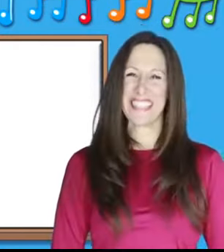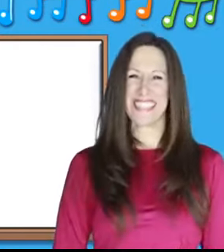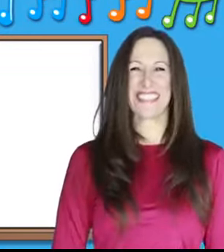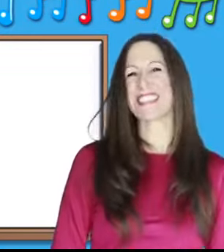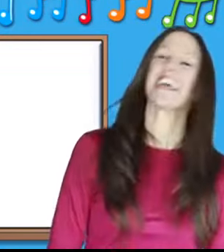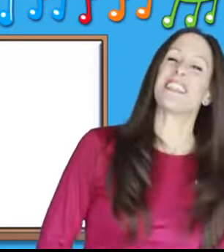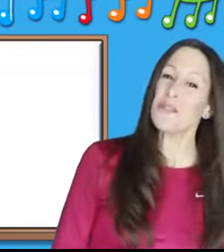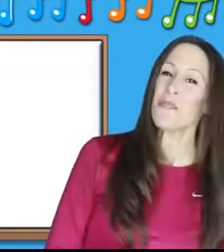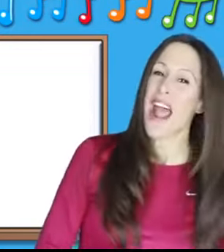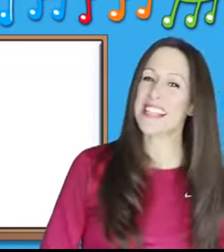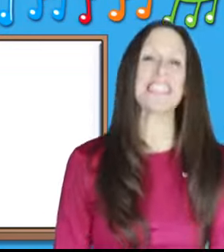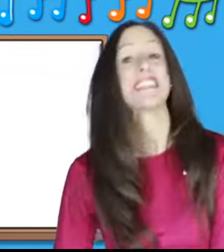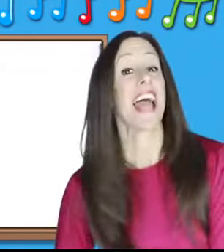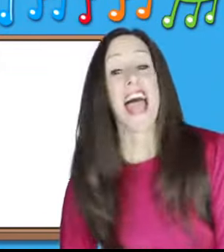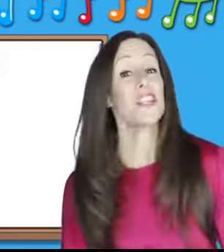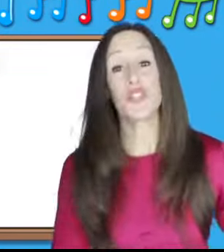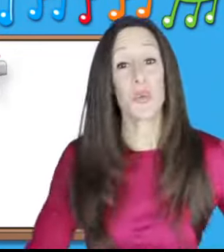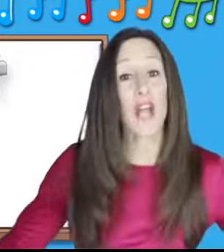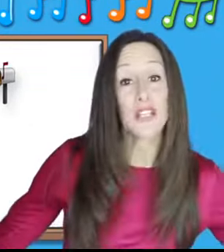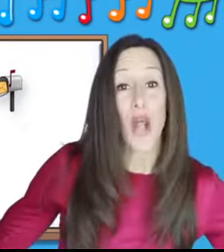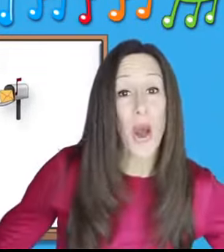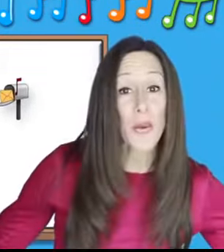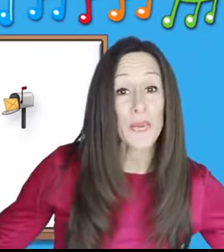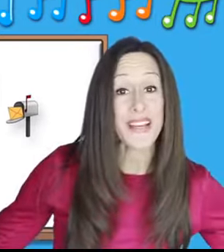Now you practice and do it on your own